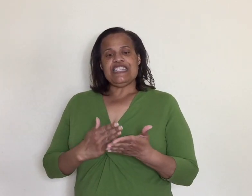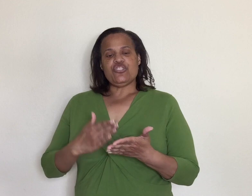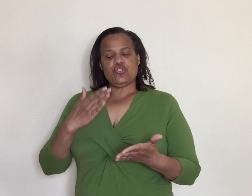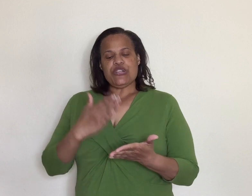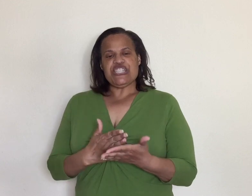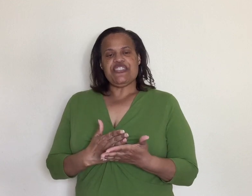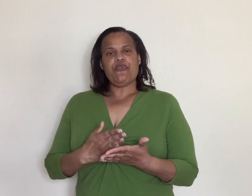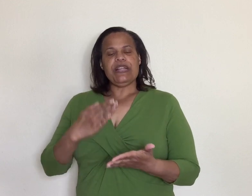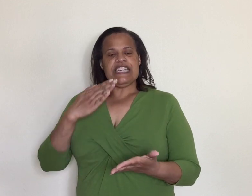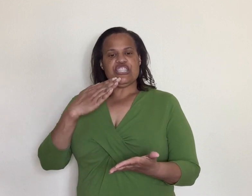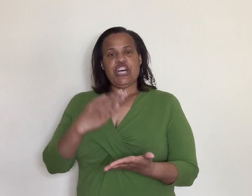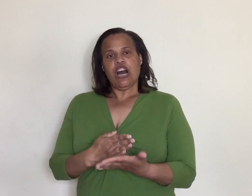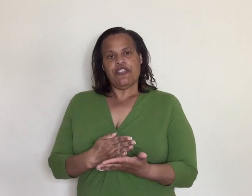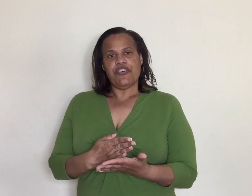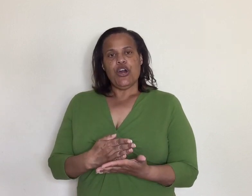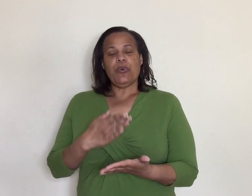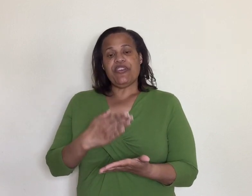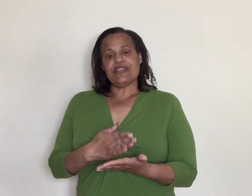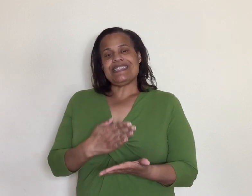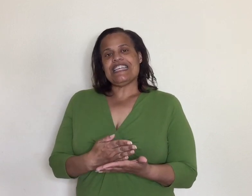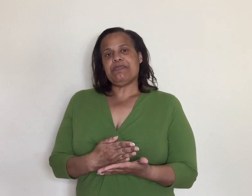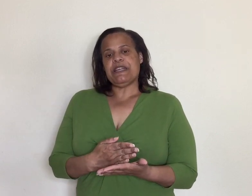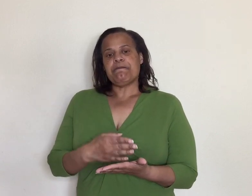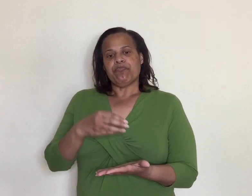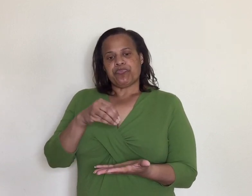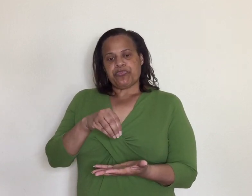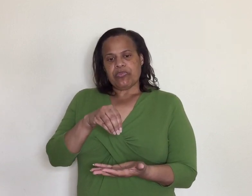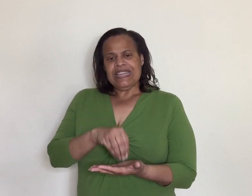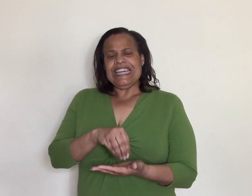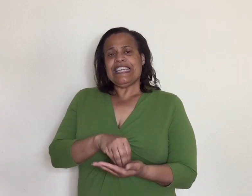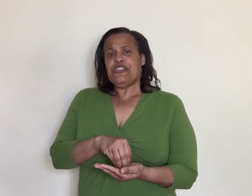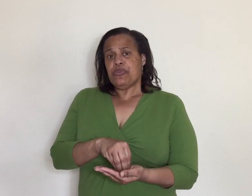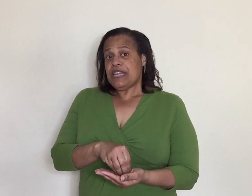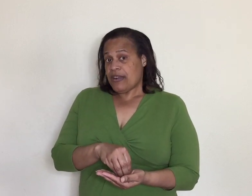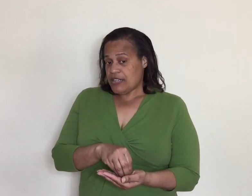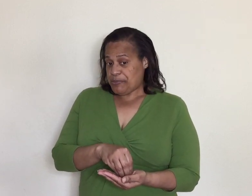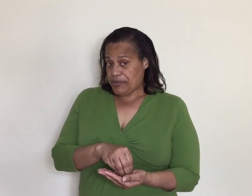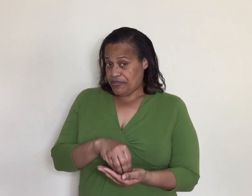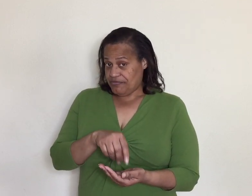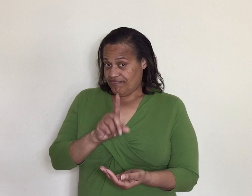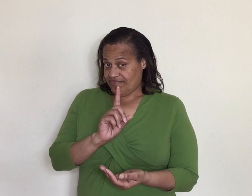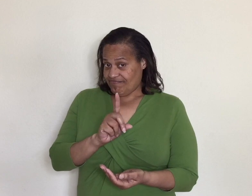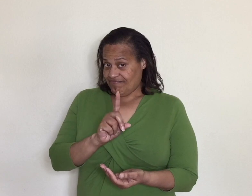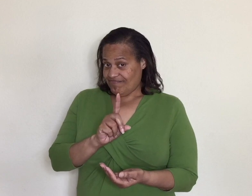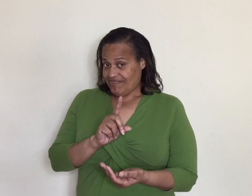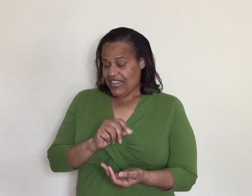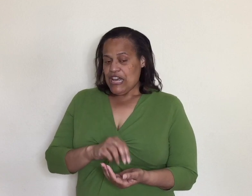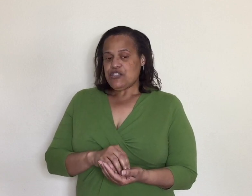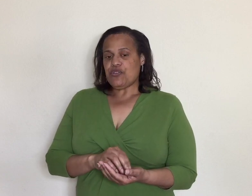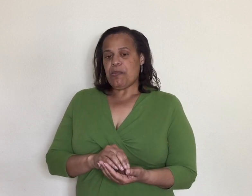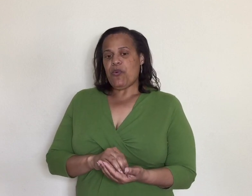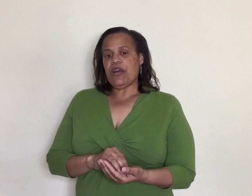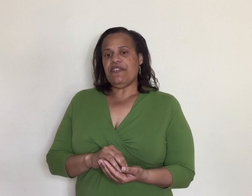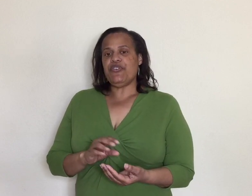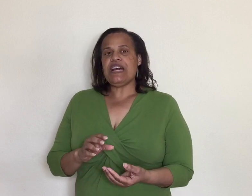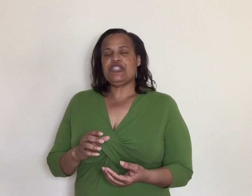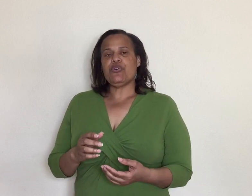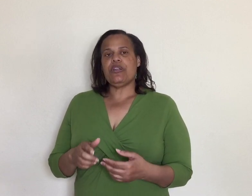stringent they're really tough with their assessment and letting you in that hospital so number one if you're not showing